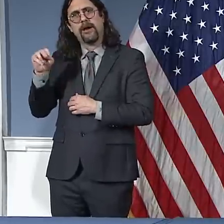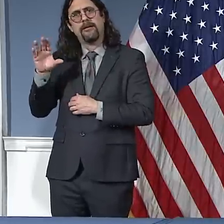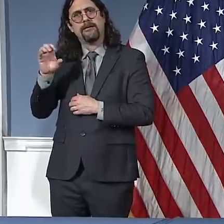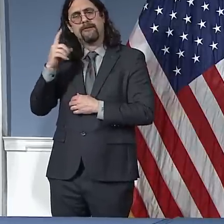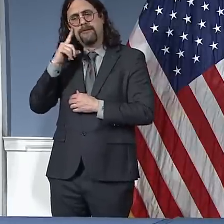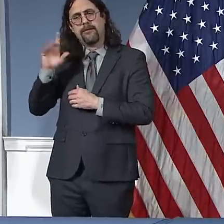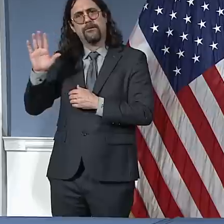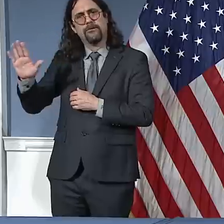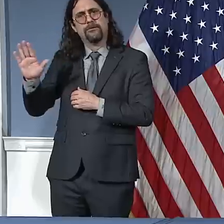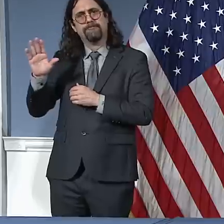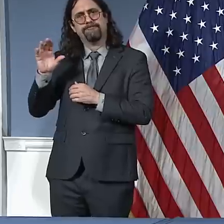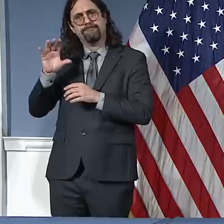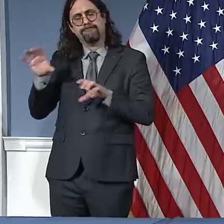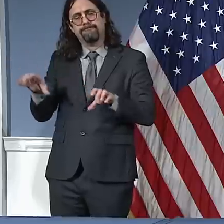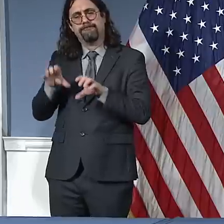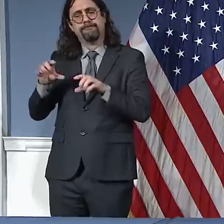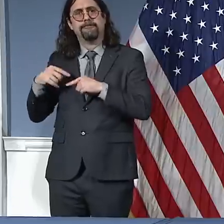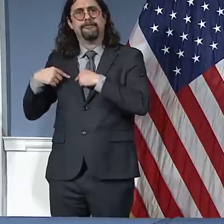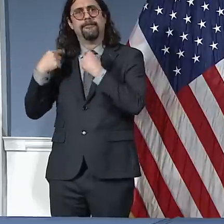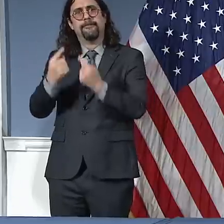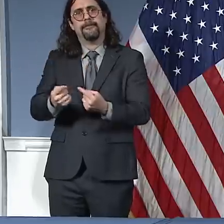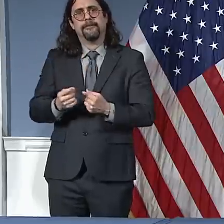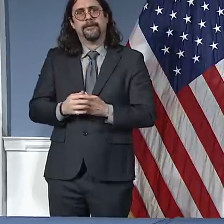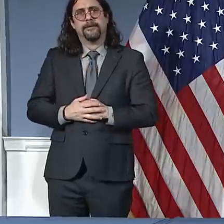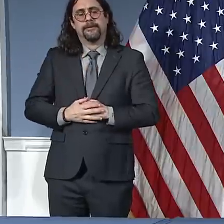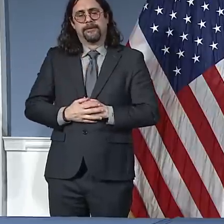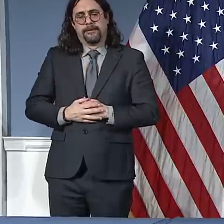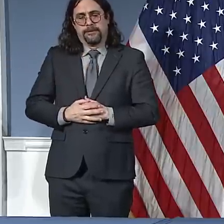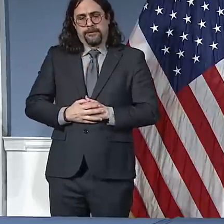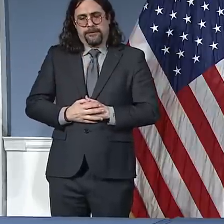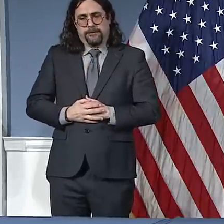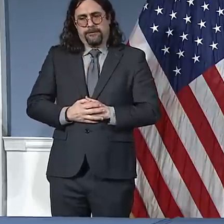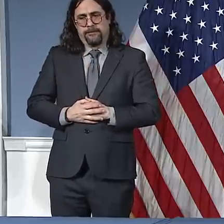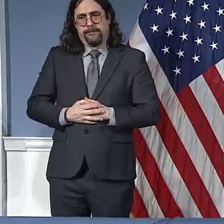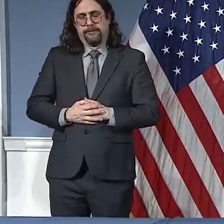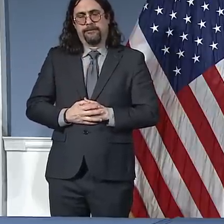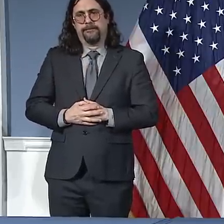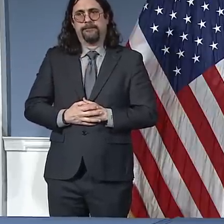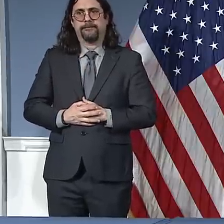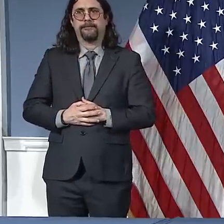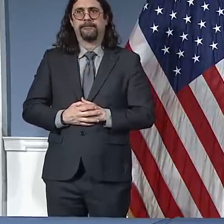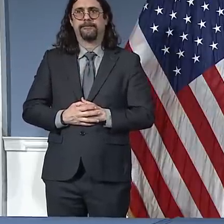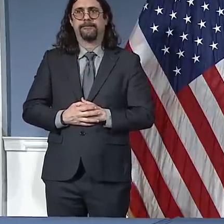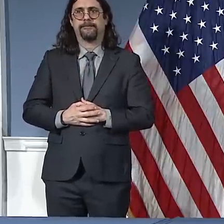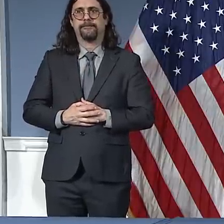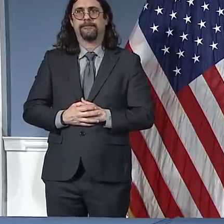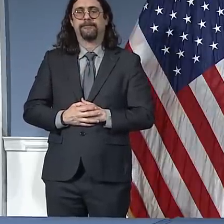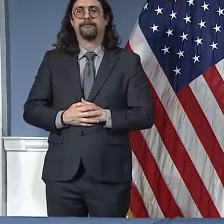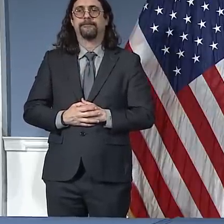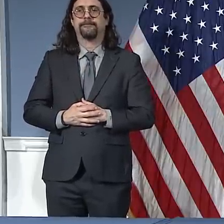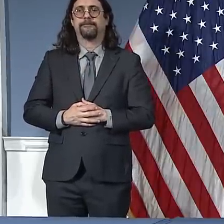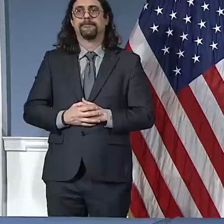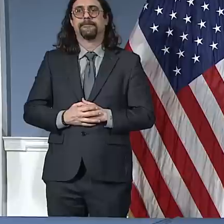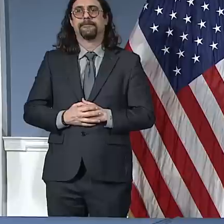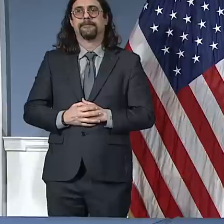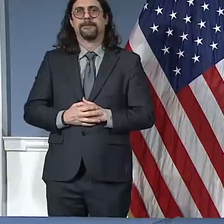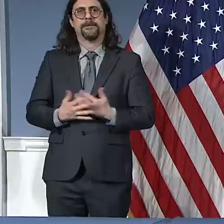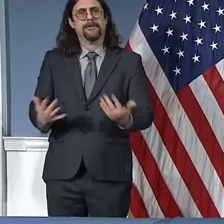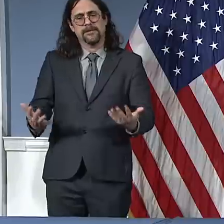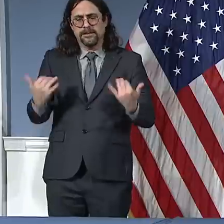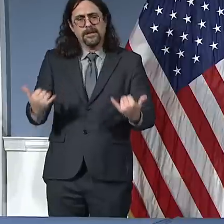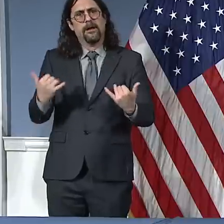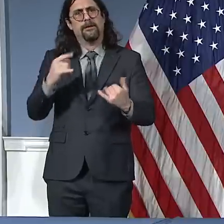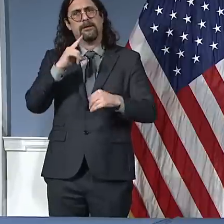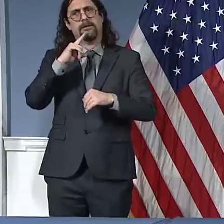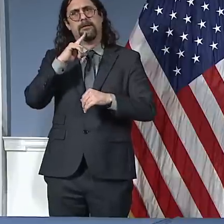And you can see this crisis again, it's not just numbers, it's not just something happening somewhere else or to somebody